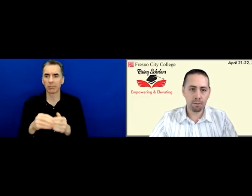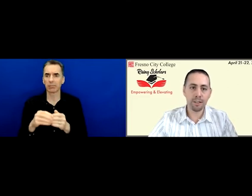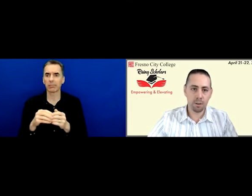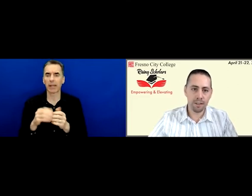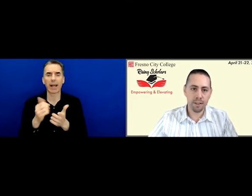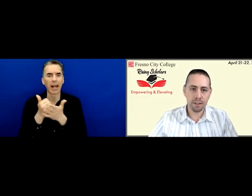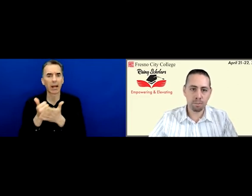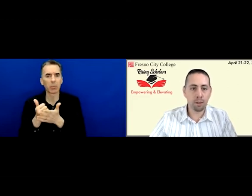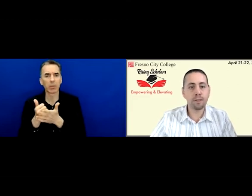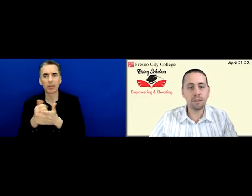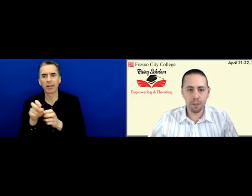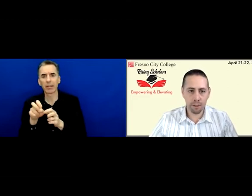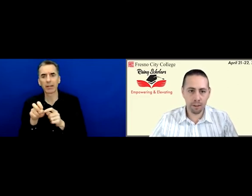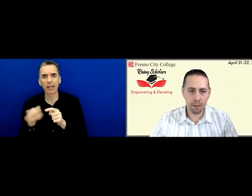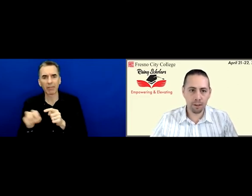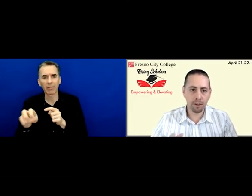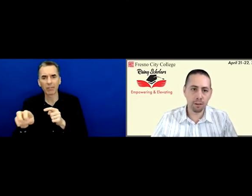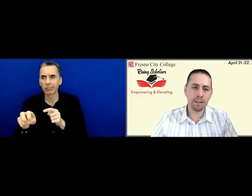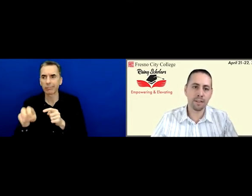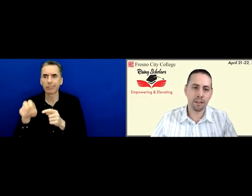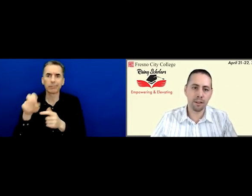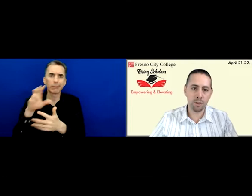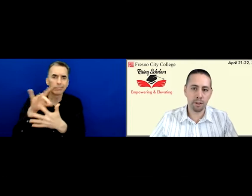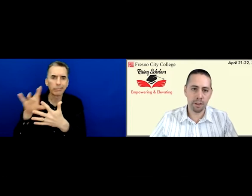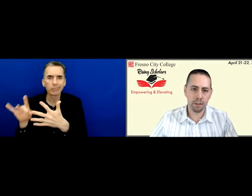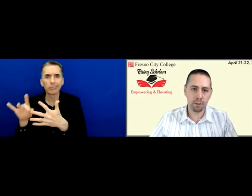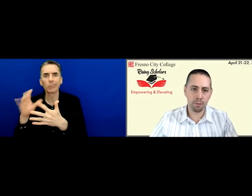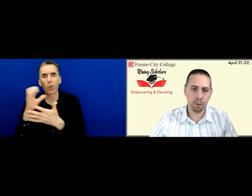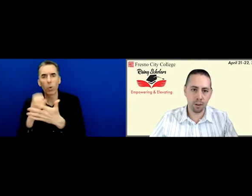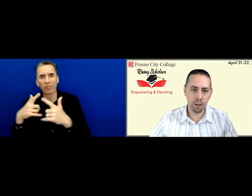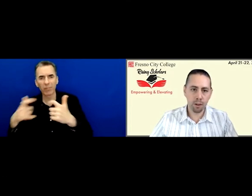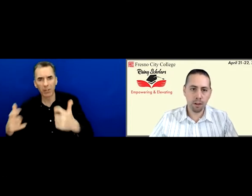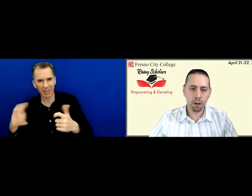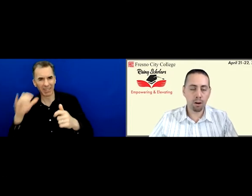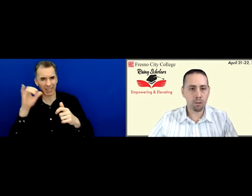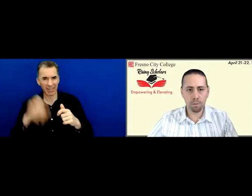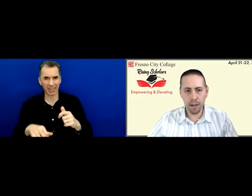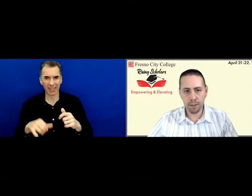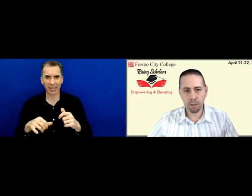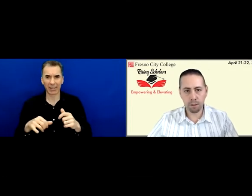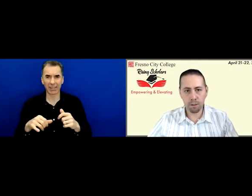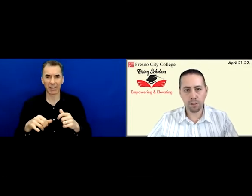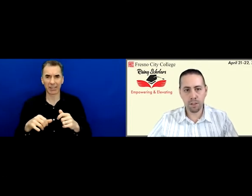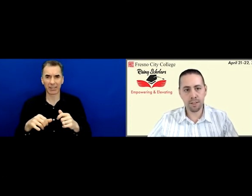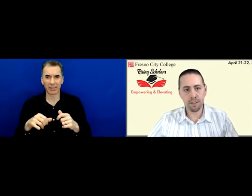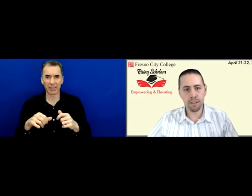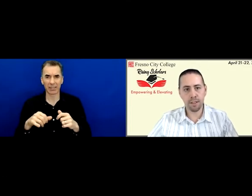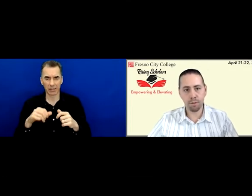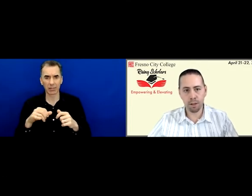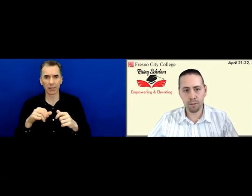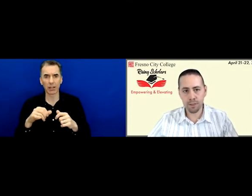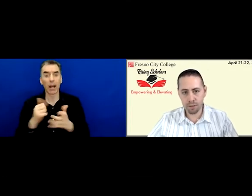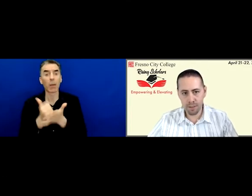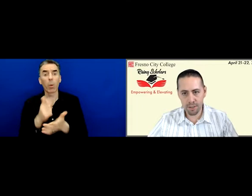resources, but ultimately a holistic experience for carceral impacted or justice